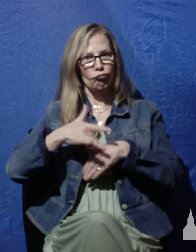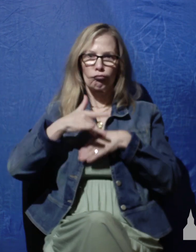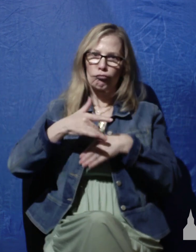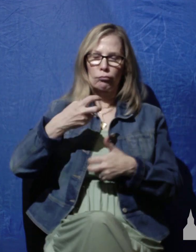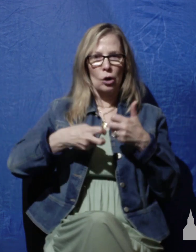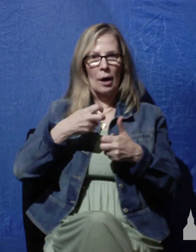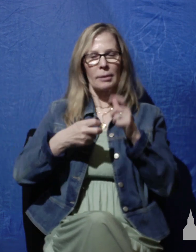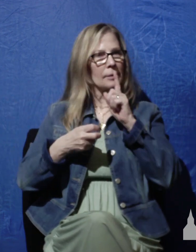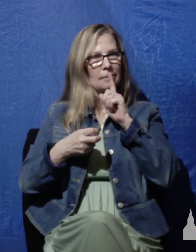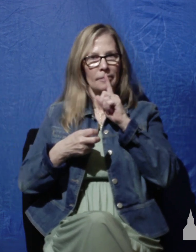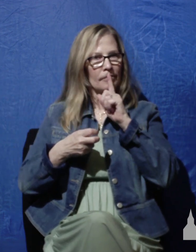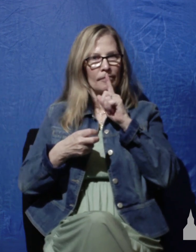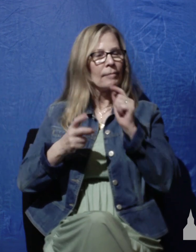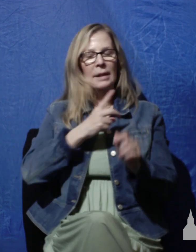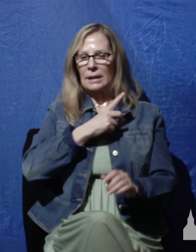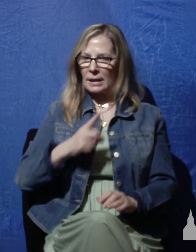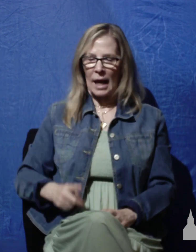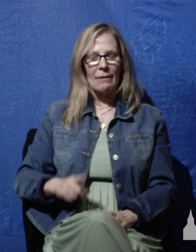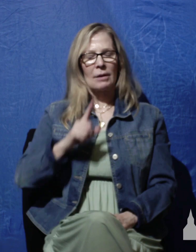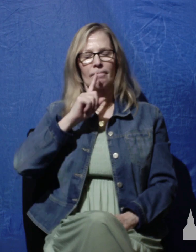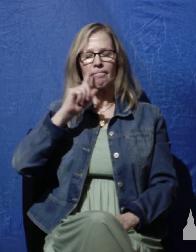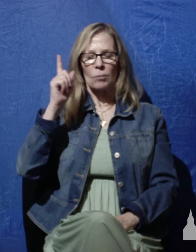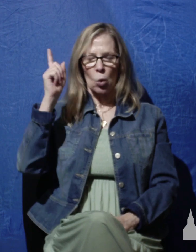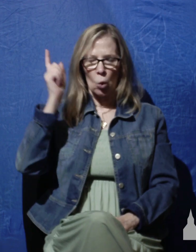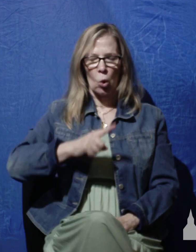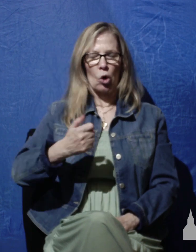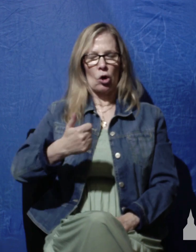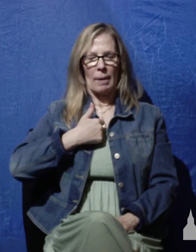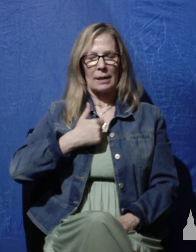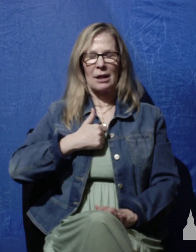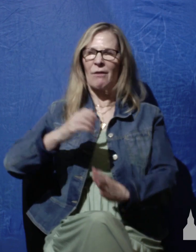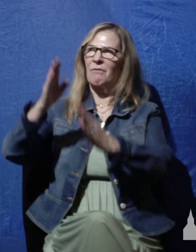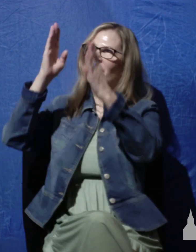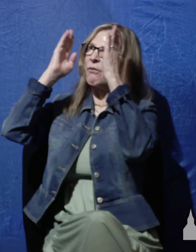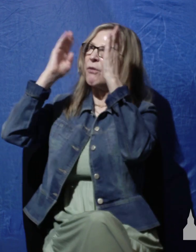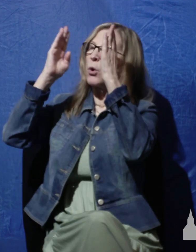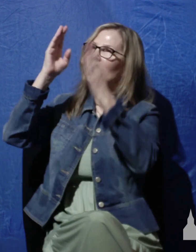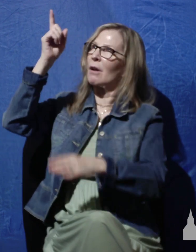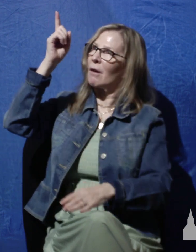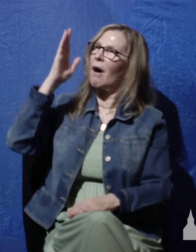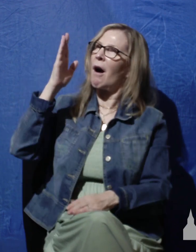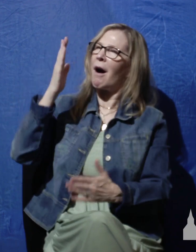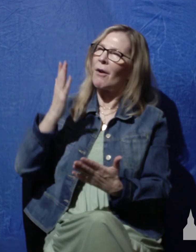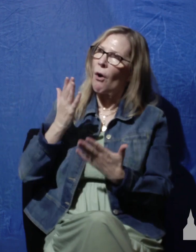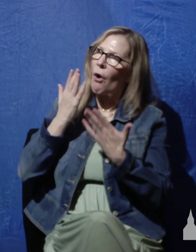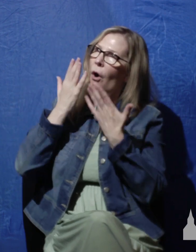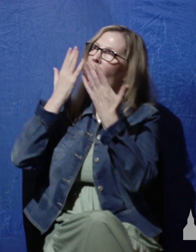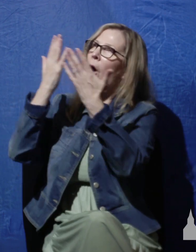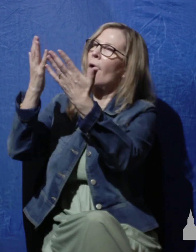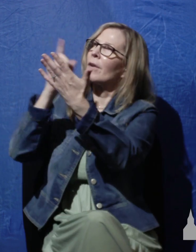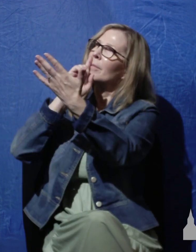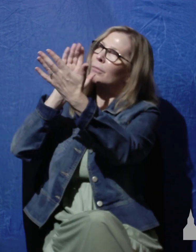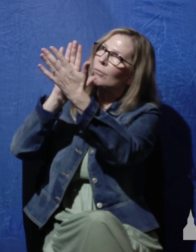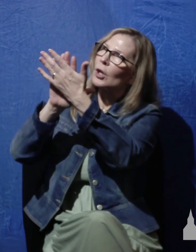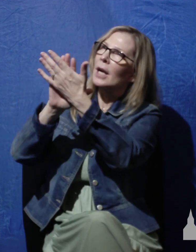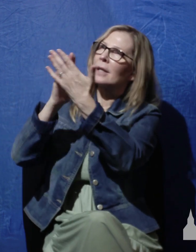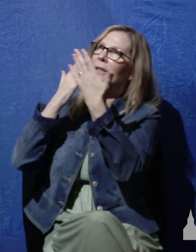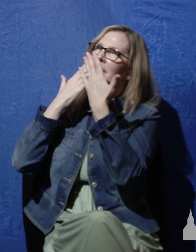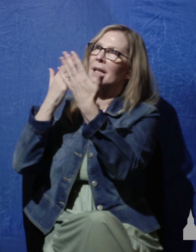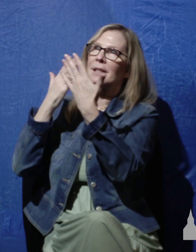David starts ordering himself to focus on God by offering him praise and thanksgiving. And that's